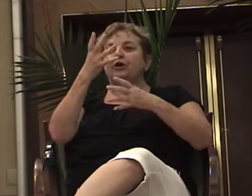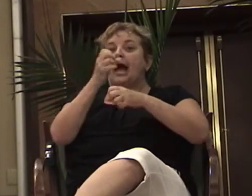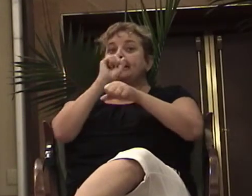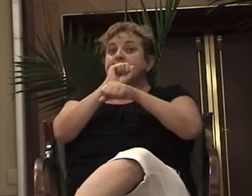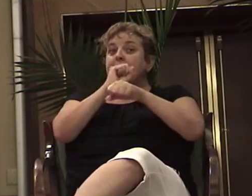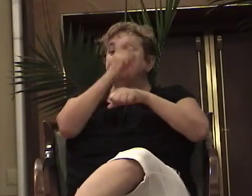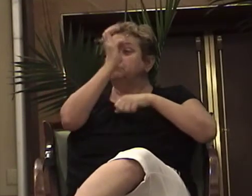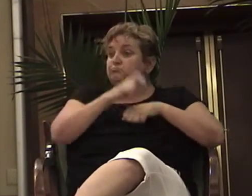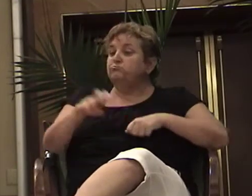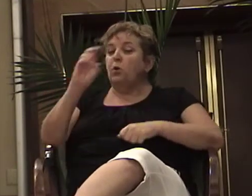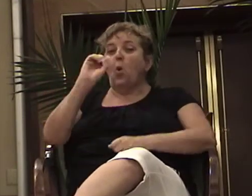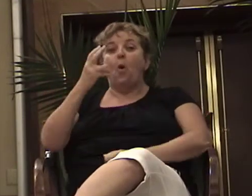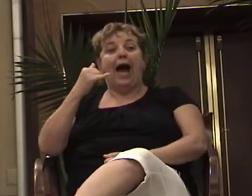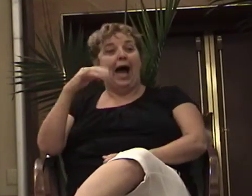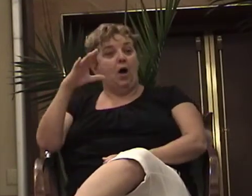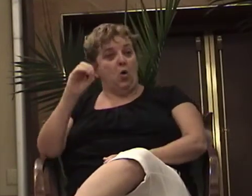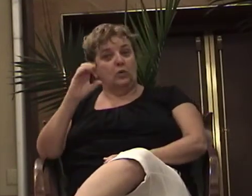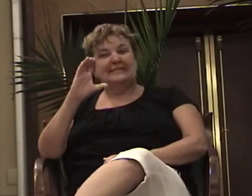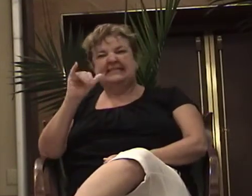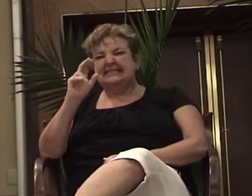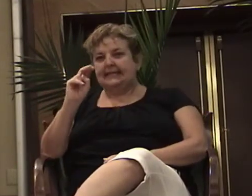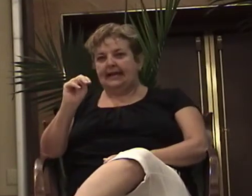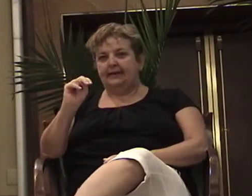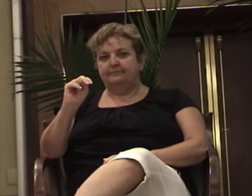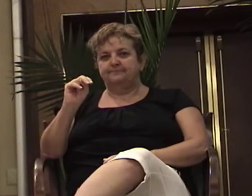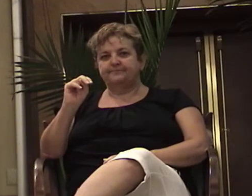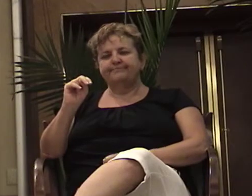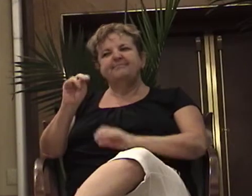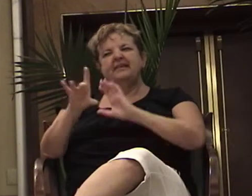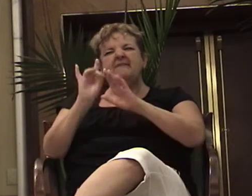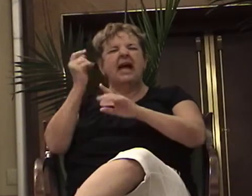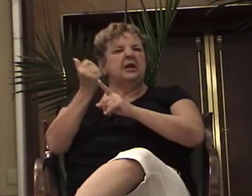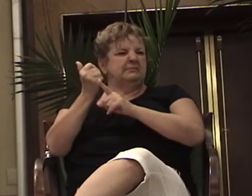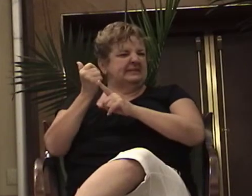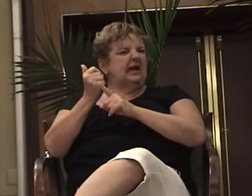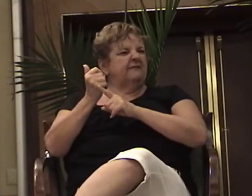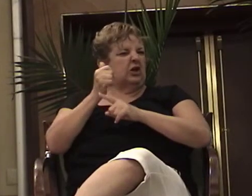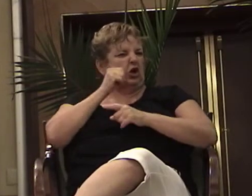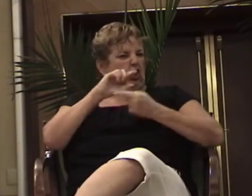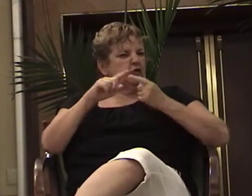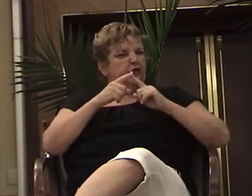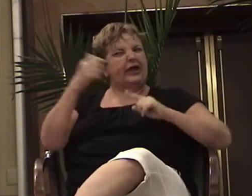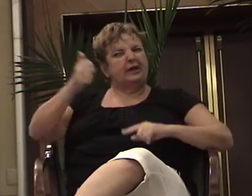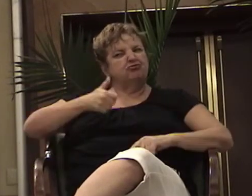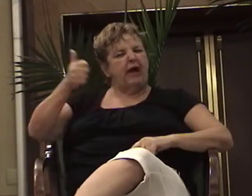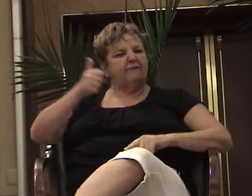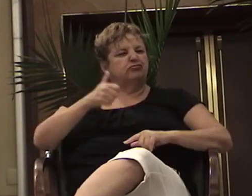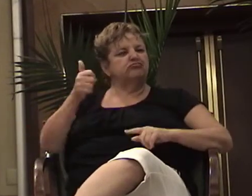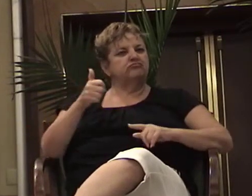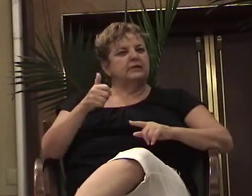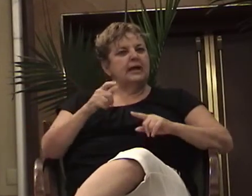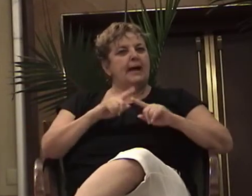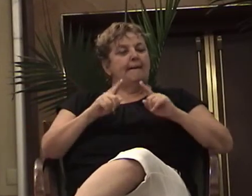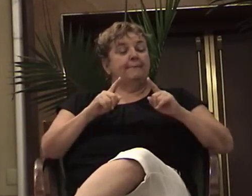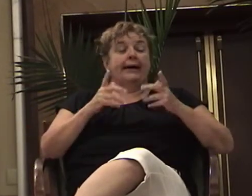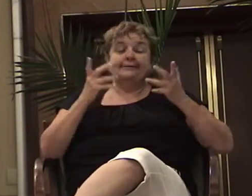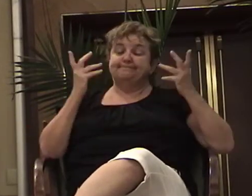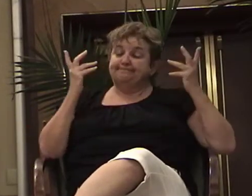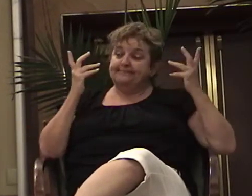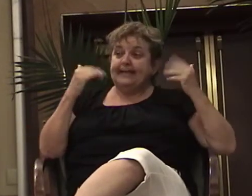father traveling back and forth, he found himself a little girlfriend. And he started dating her, but he still moved us up, my brother and my sister and myself and